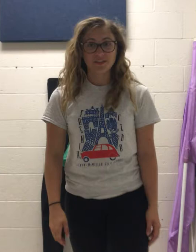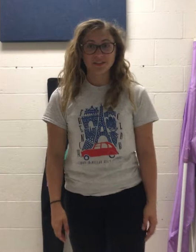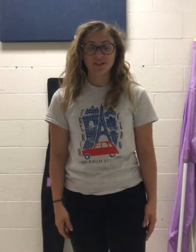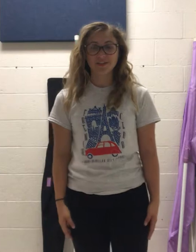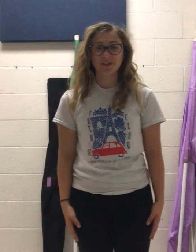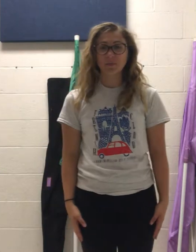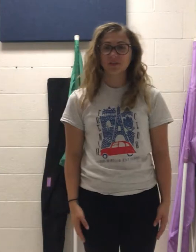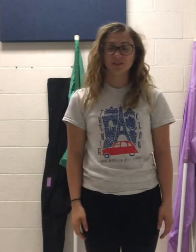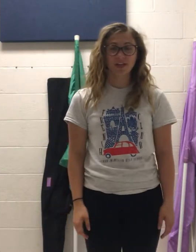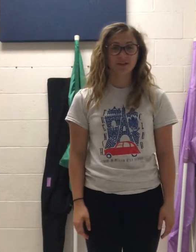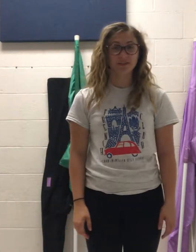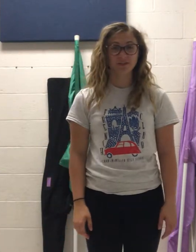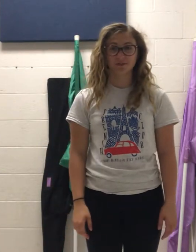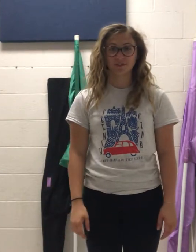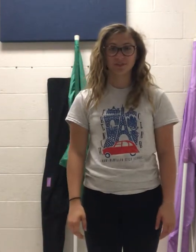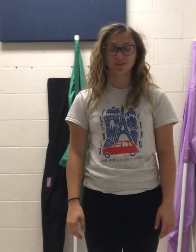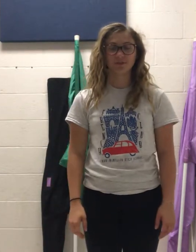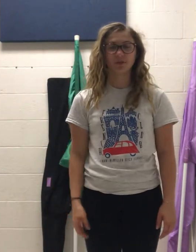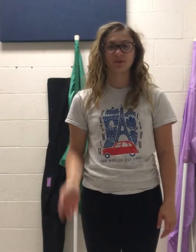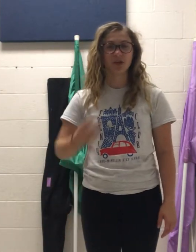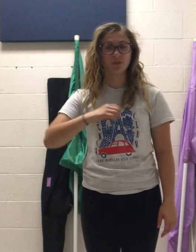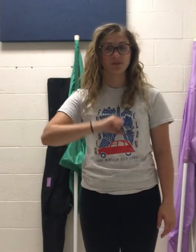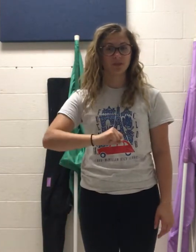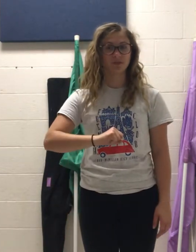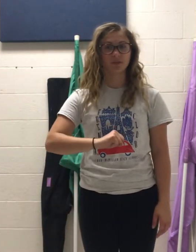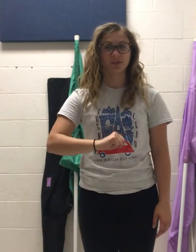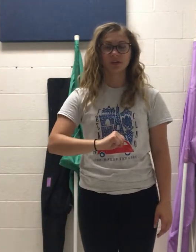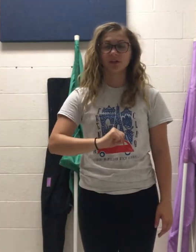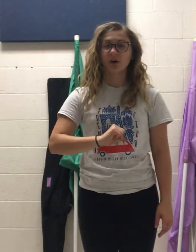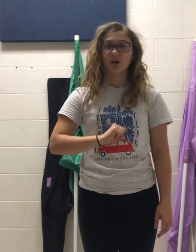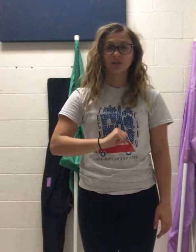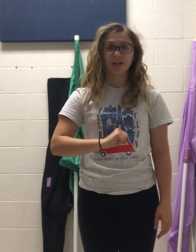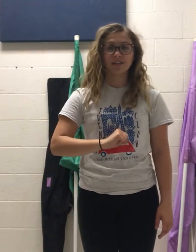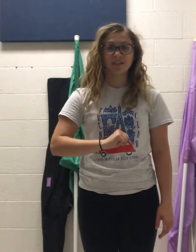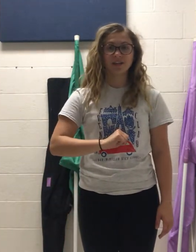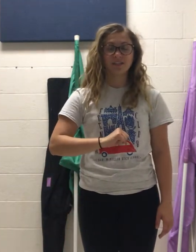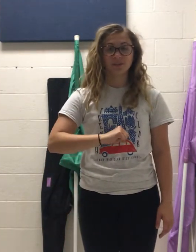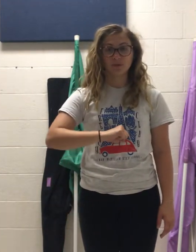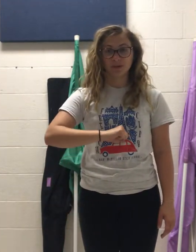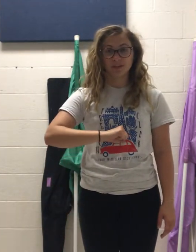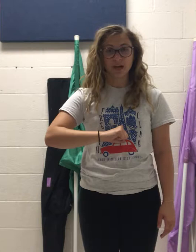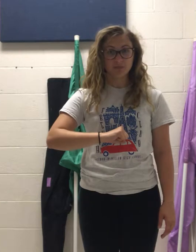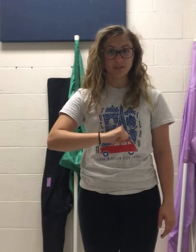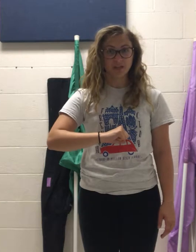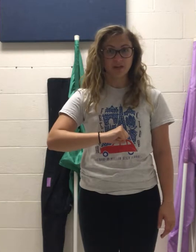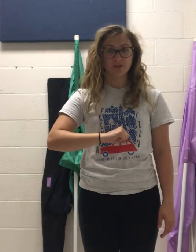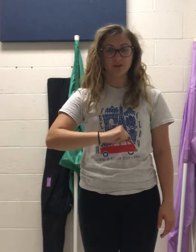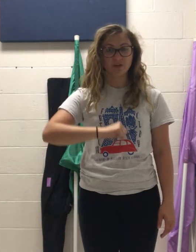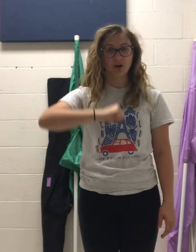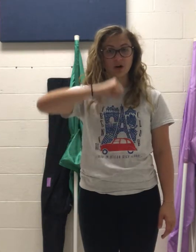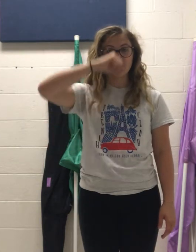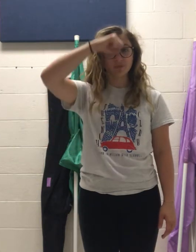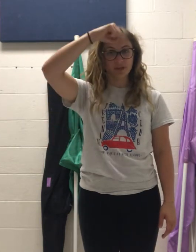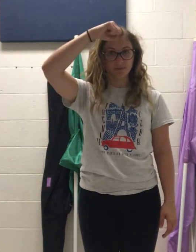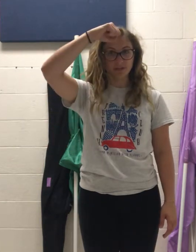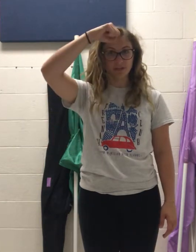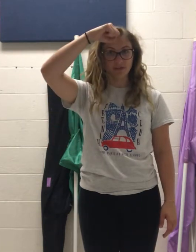This is how to sing a major scale in solfege. You start with do. All of your hand signs as you progress up the scale, your arm moves up the scale.